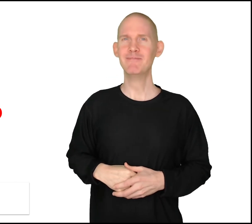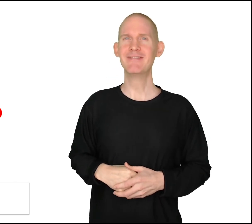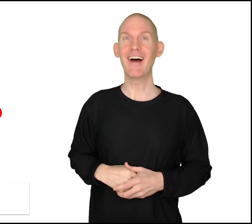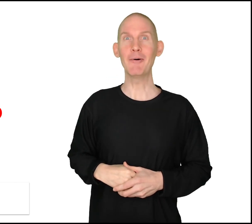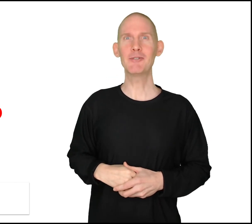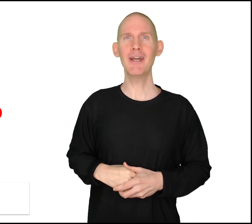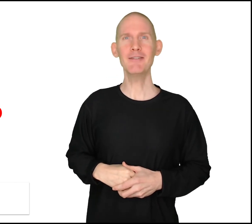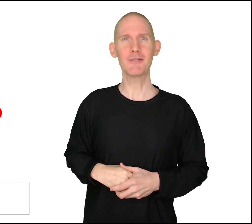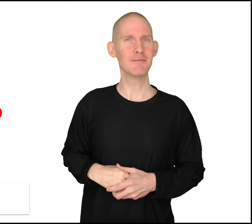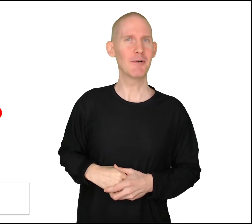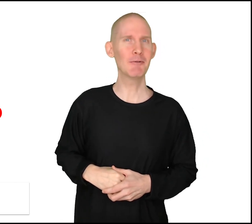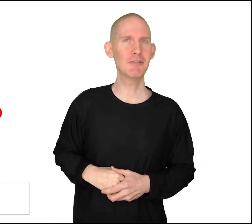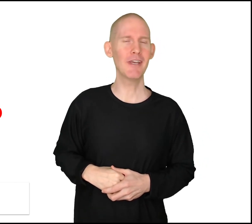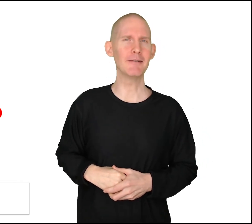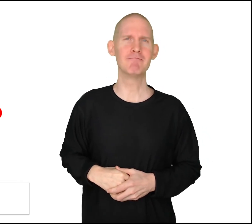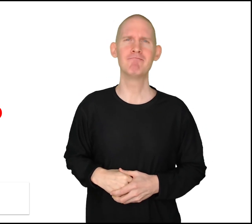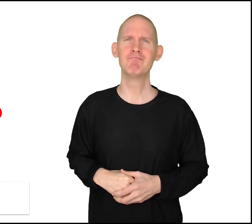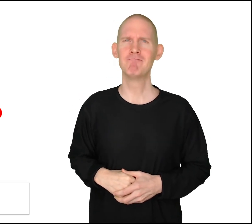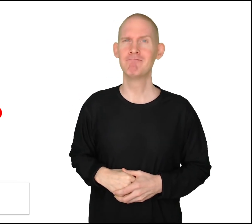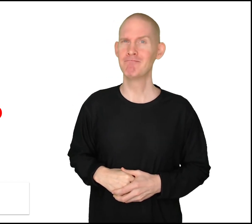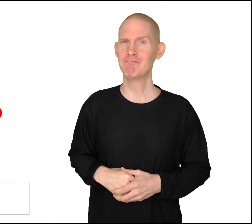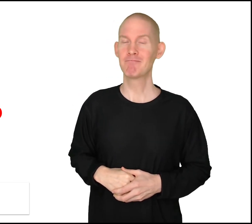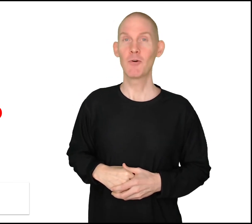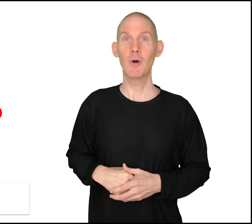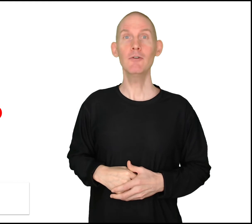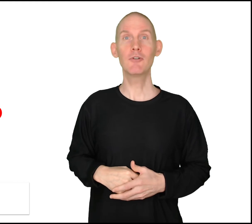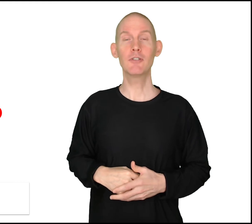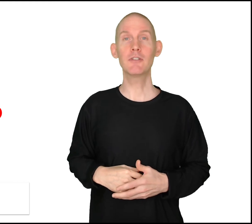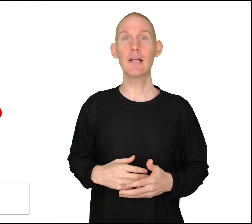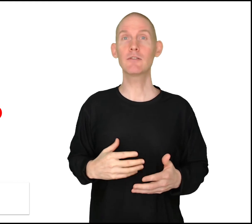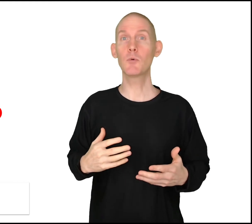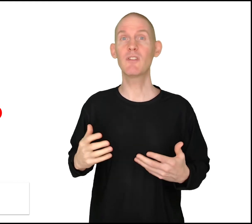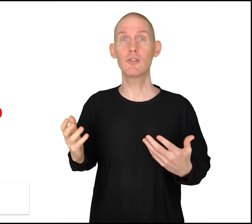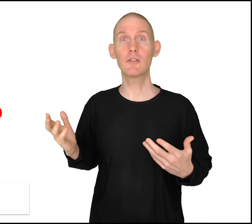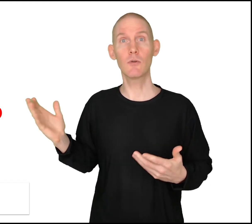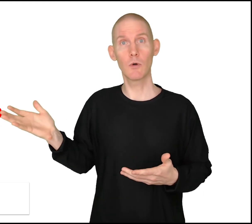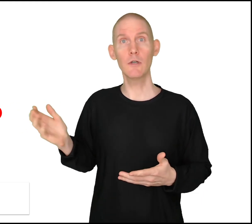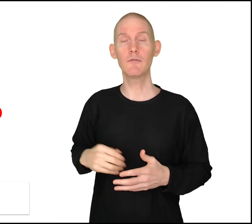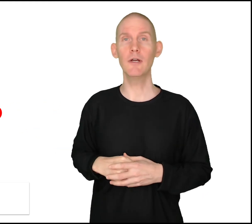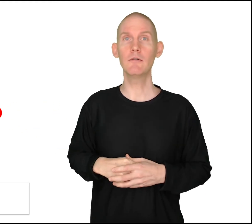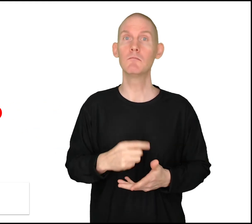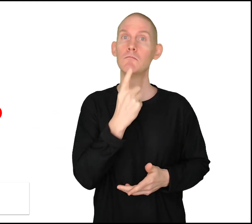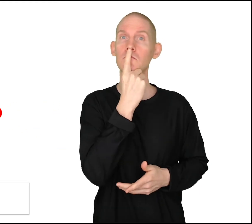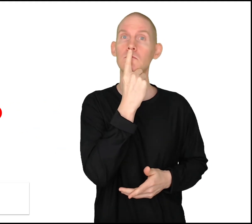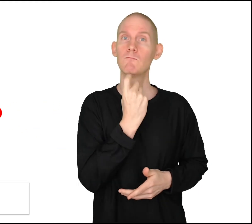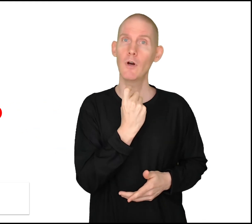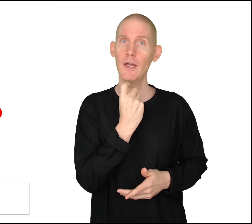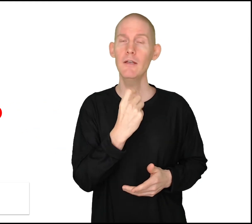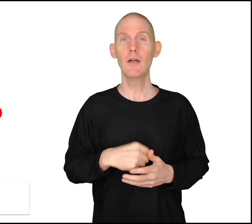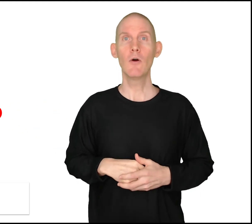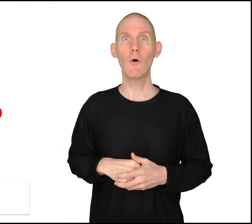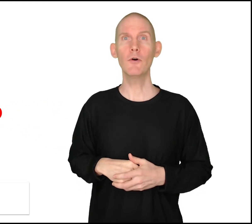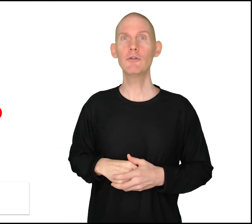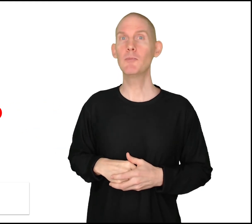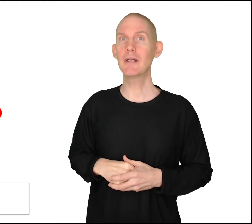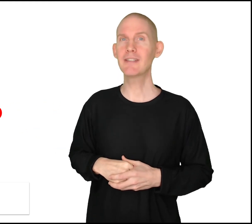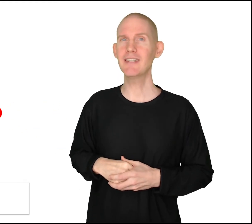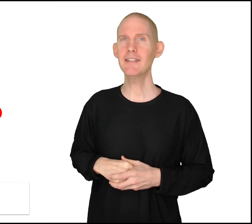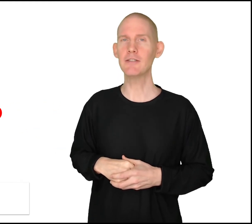How would you answer? What would you say? Well, you could just answer with just the word, right? Red. Or you can make the sentence.